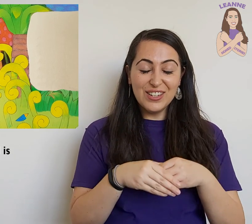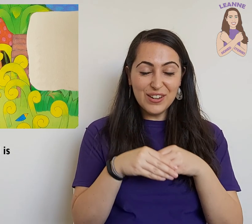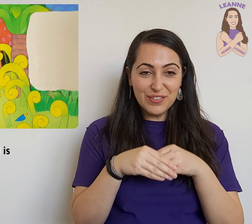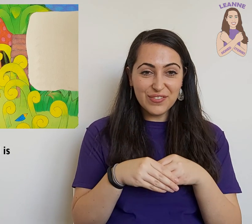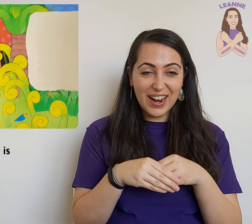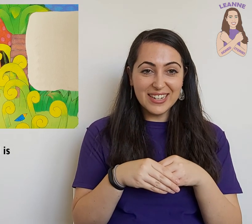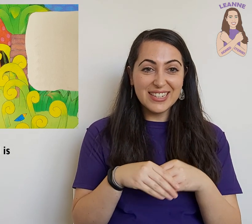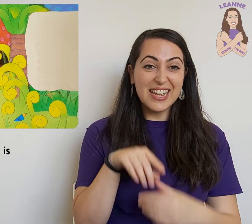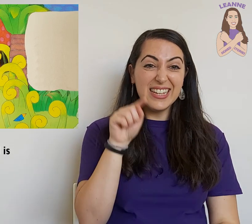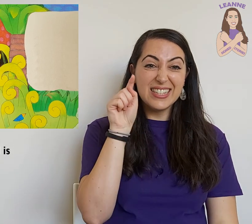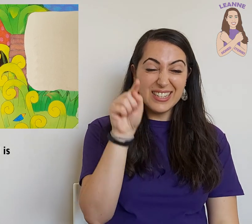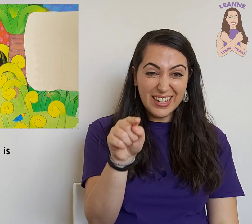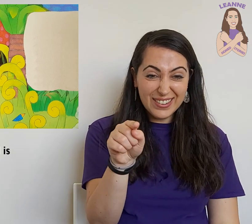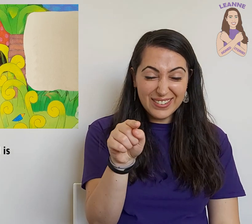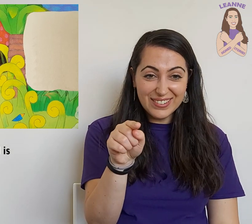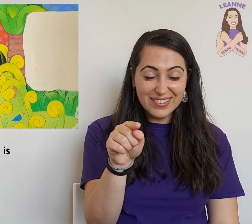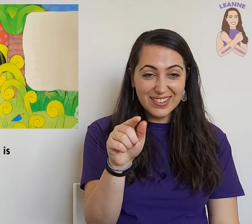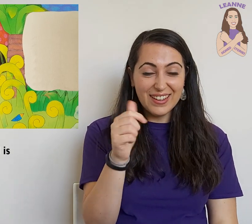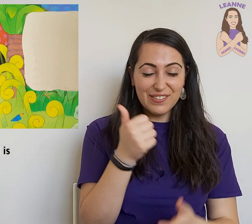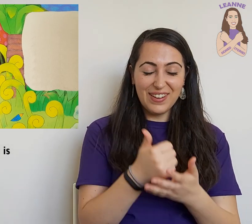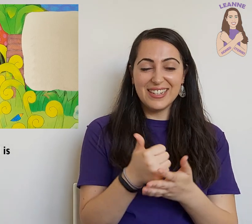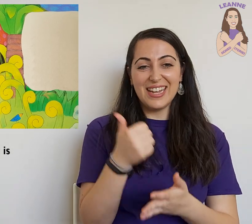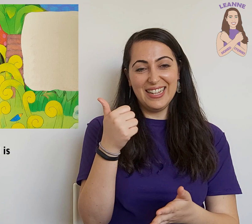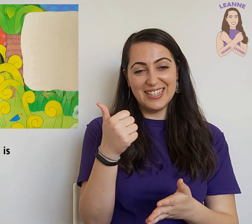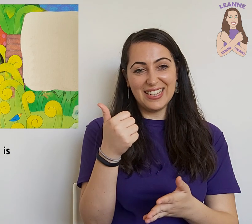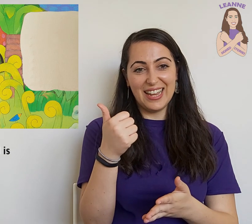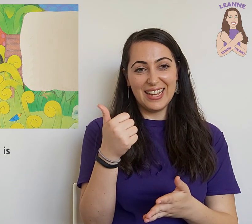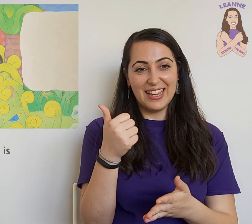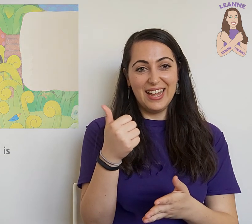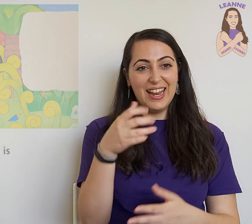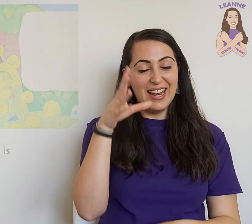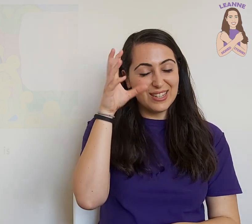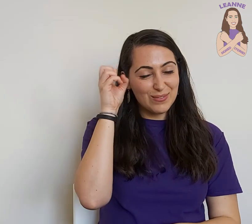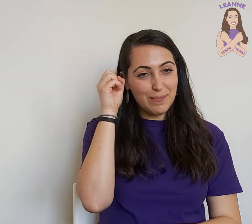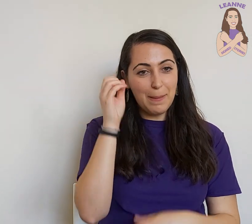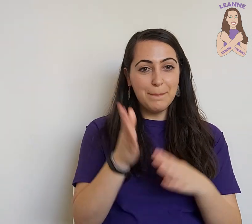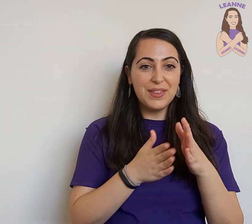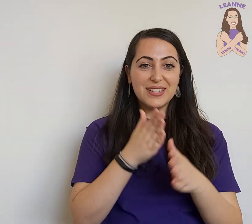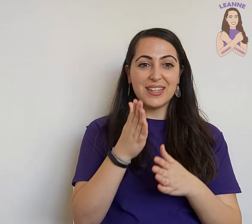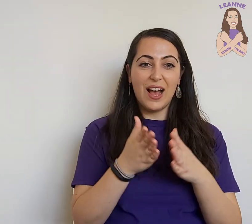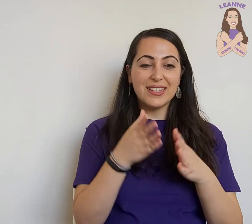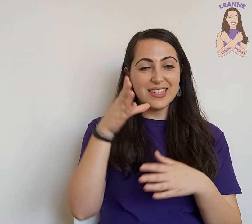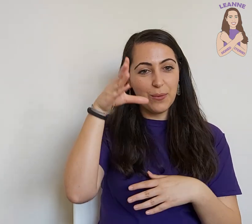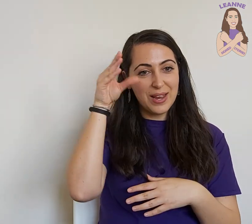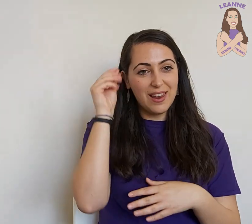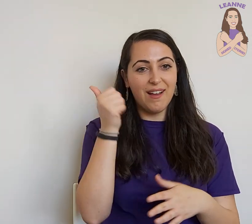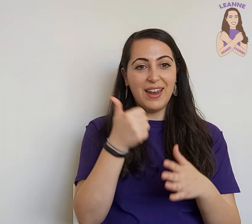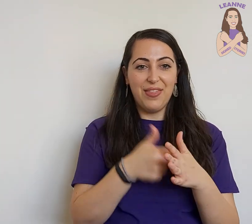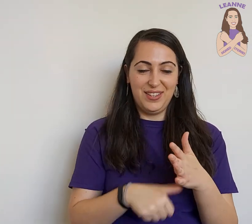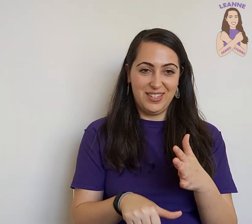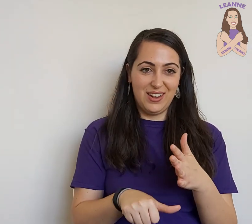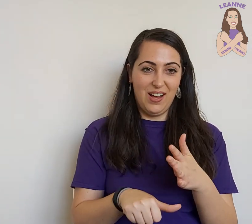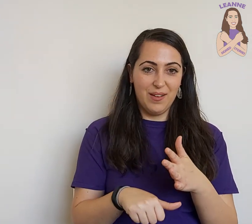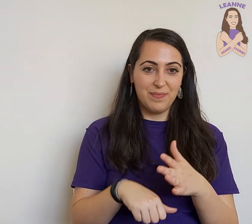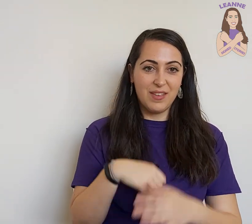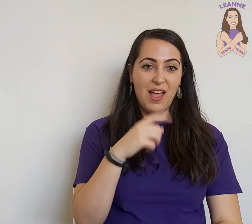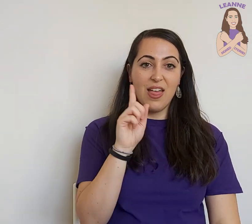friend is you. Fantastic. Let's remember the signs that we learnt at the start. The